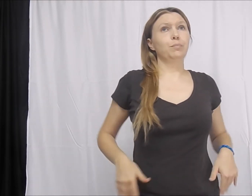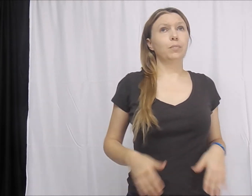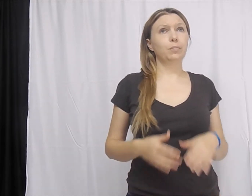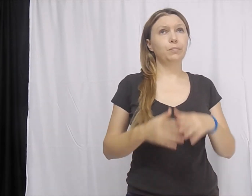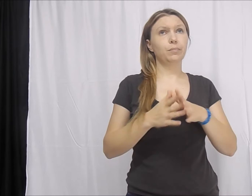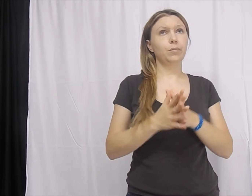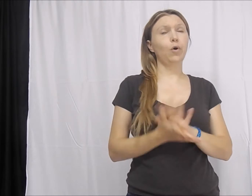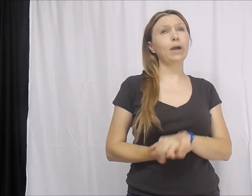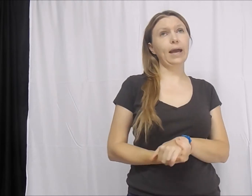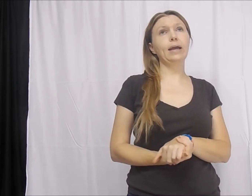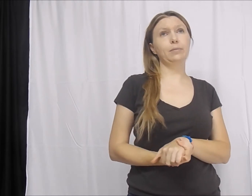Okay.